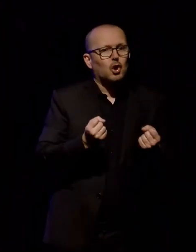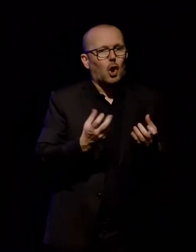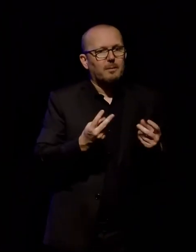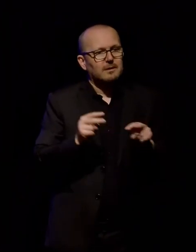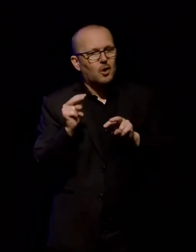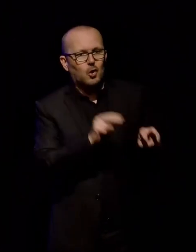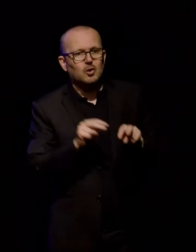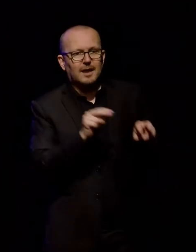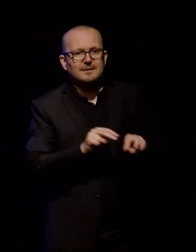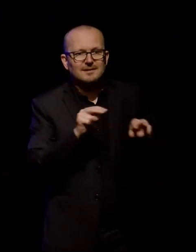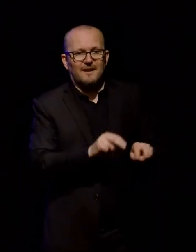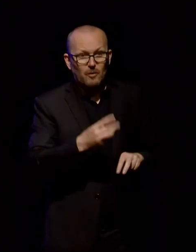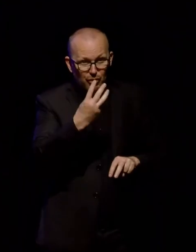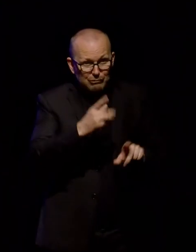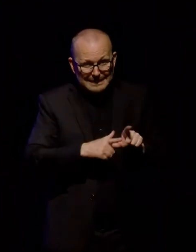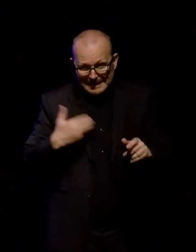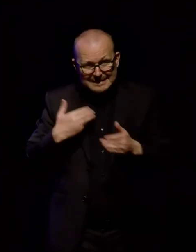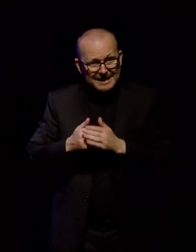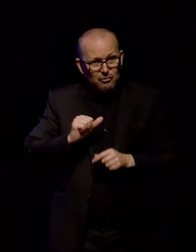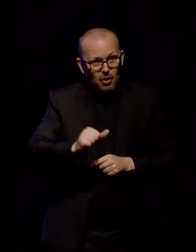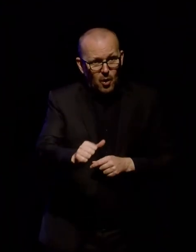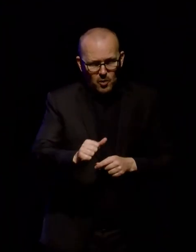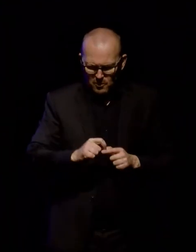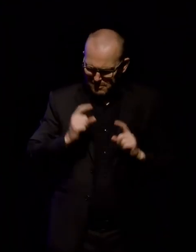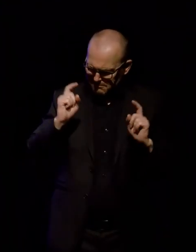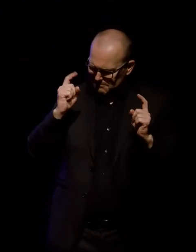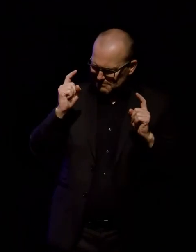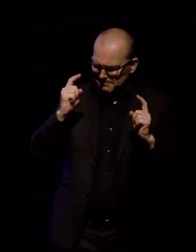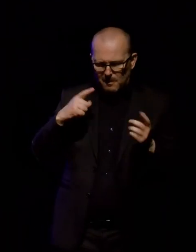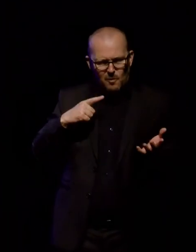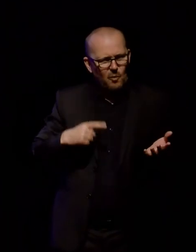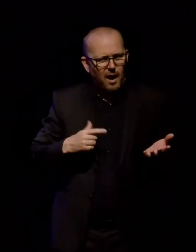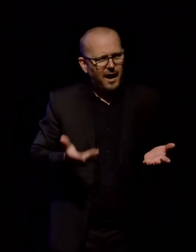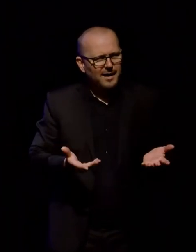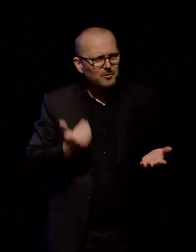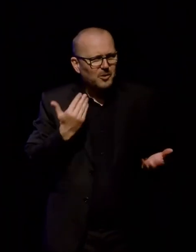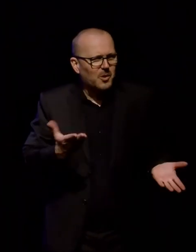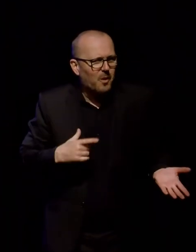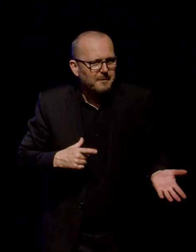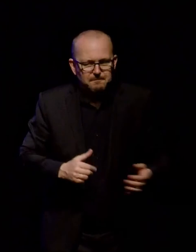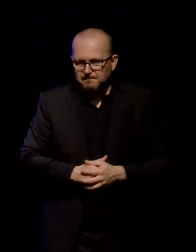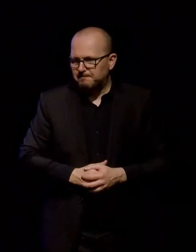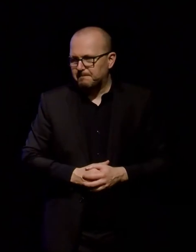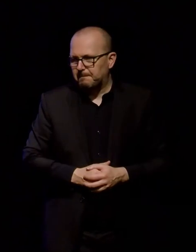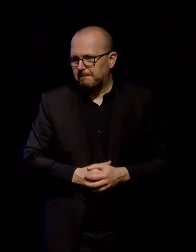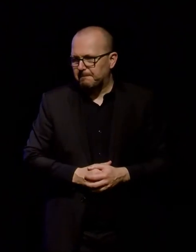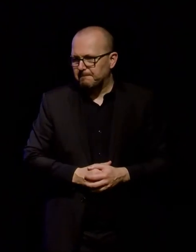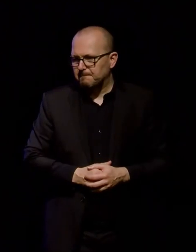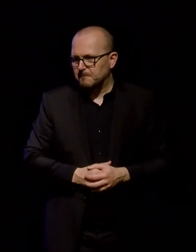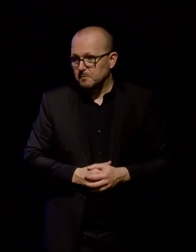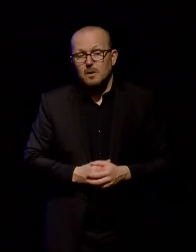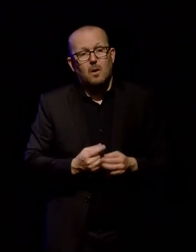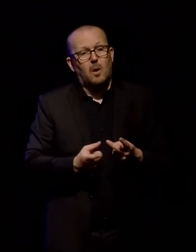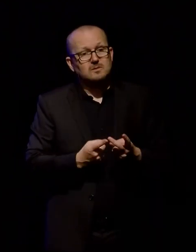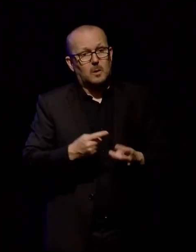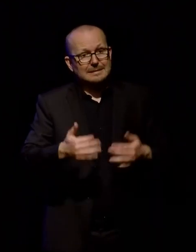underhouses in backyards and washed up in beaches. I think it's just really common. So, also, about 7% of